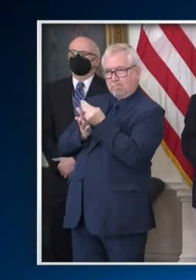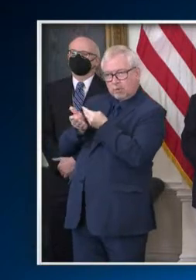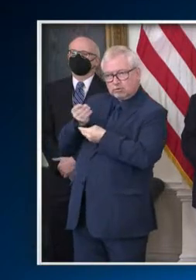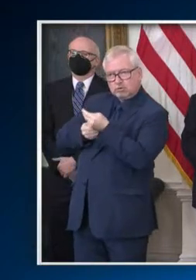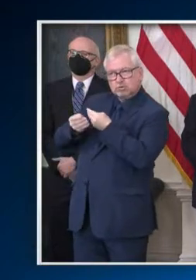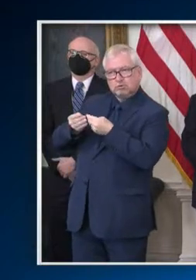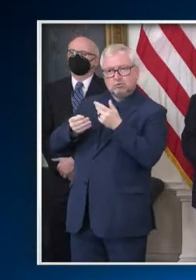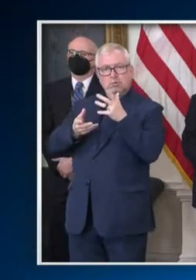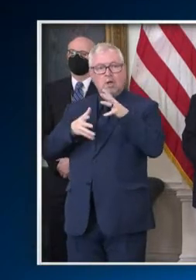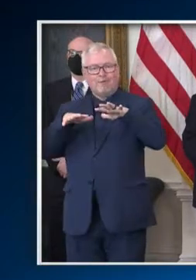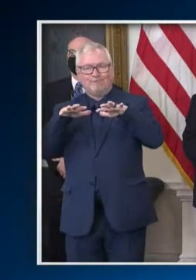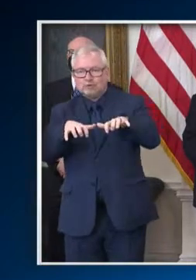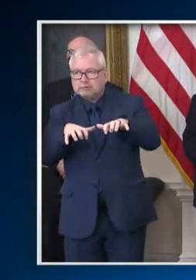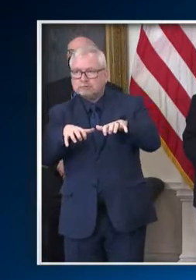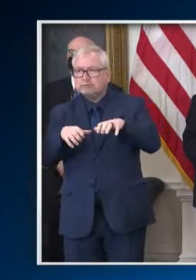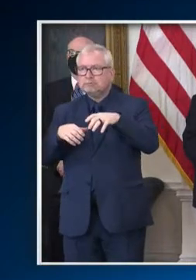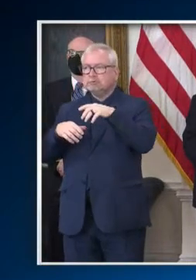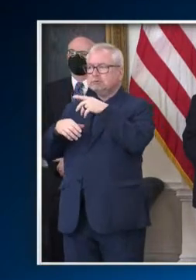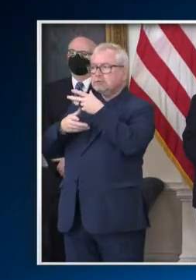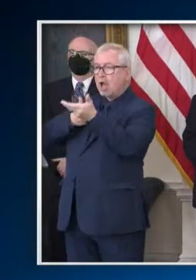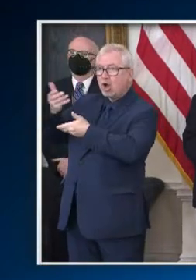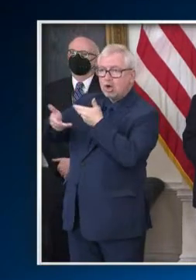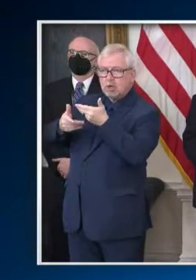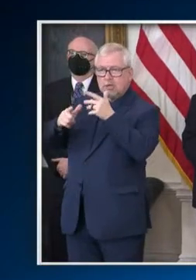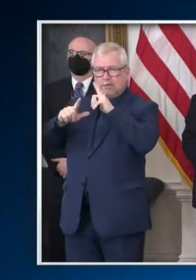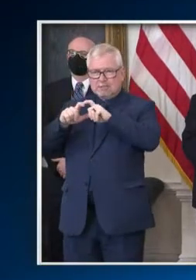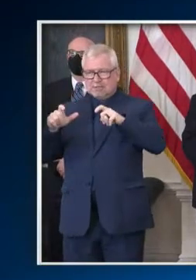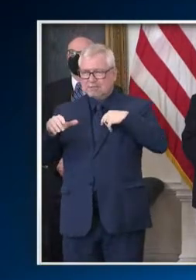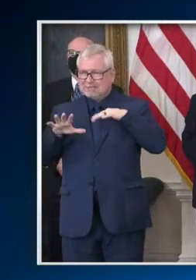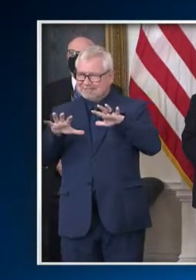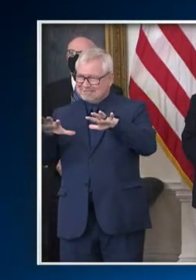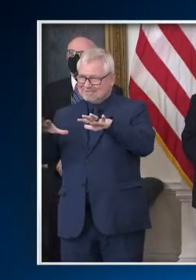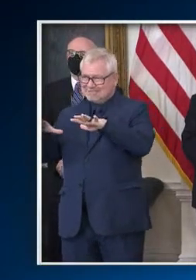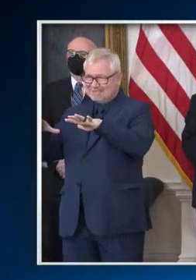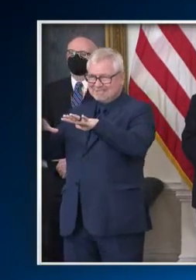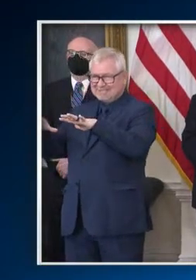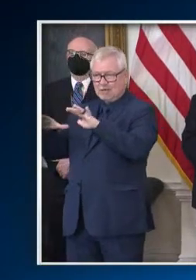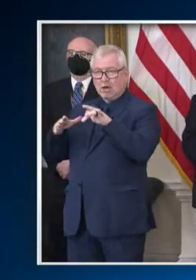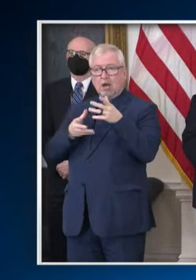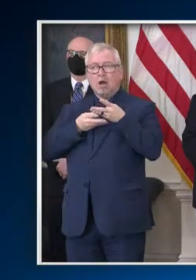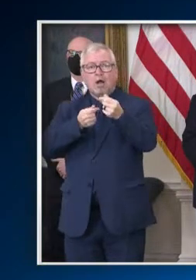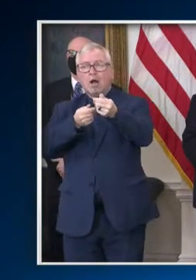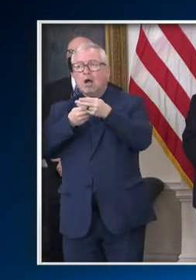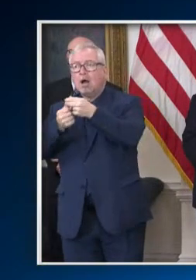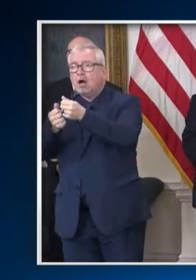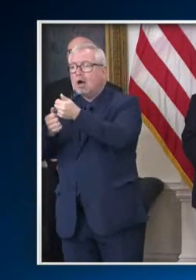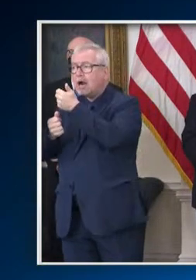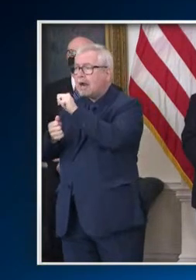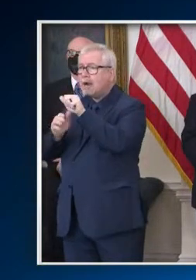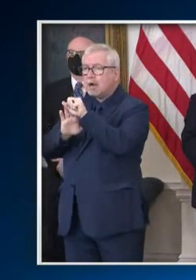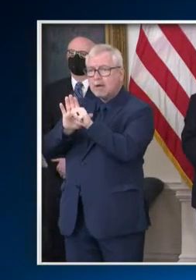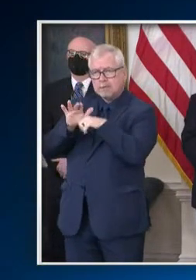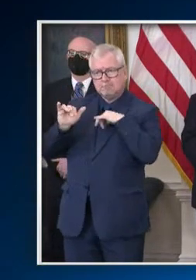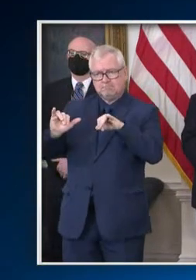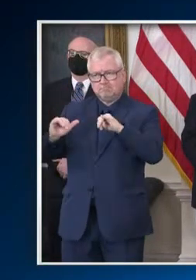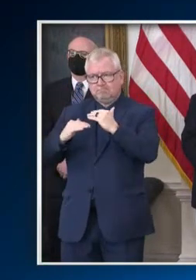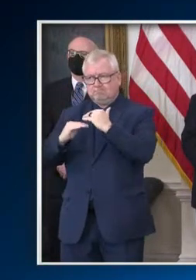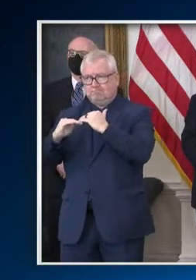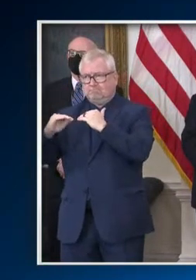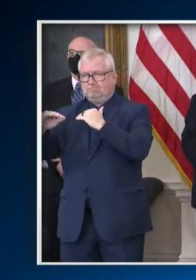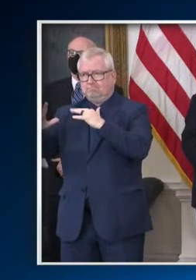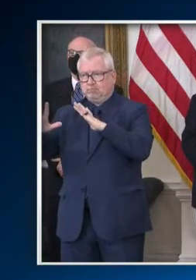the exception of emergency expenses related to COVID-19. And I vetoed every single piece of legislation